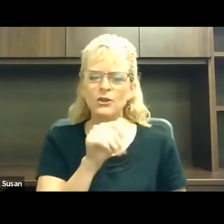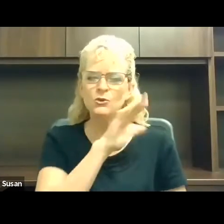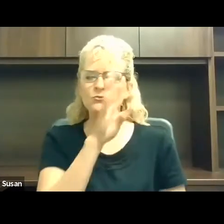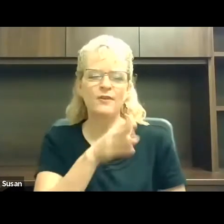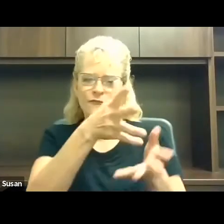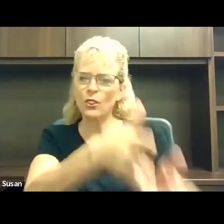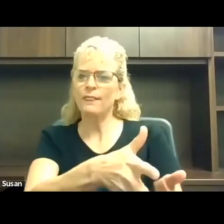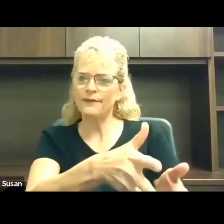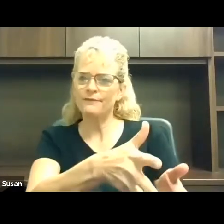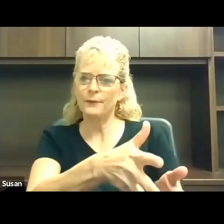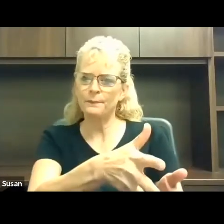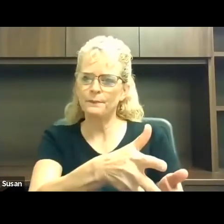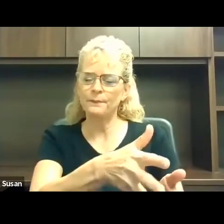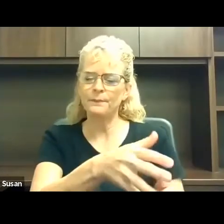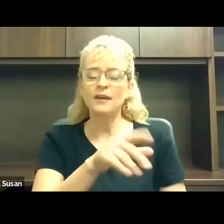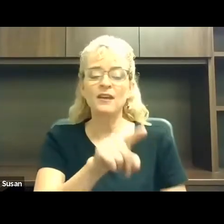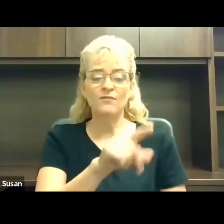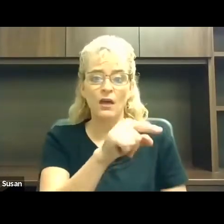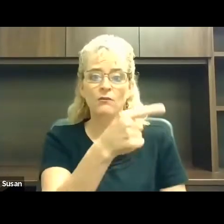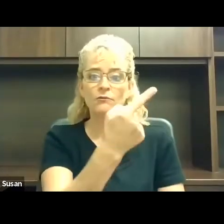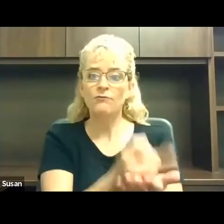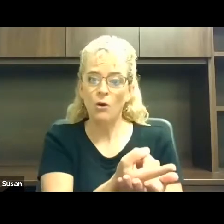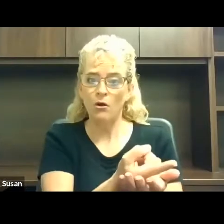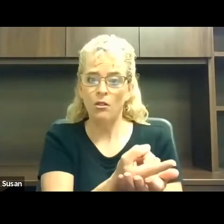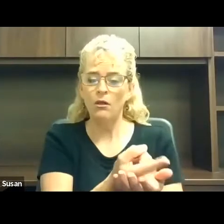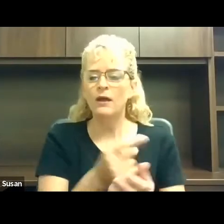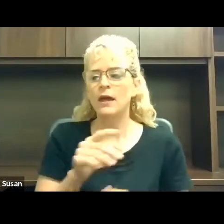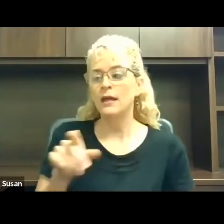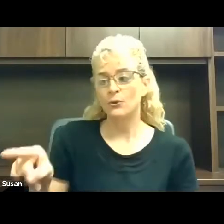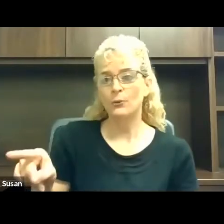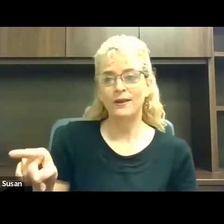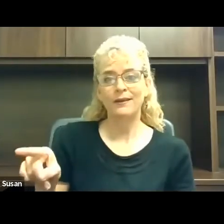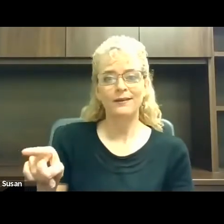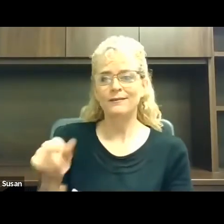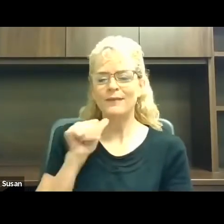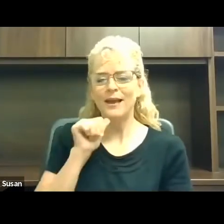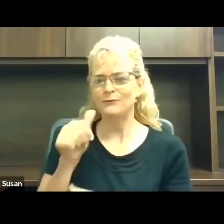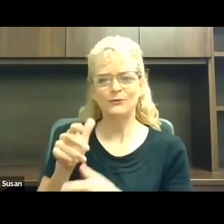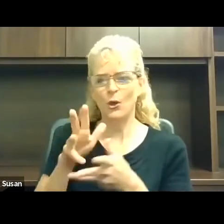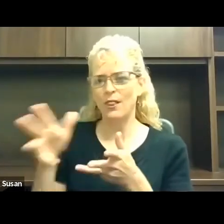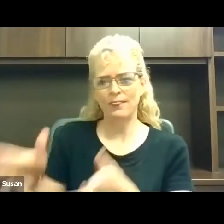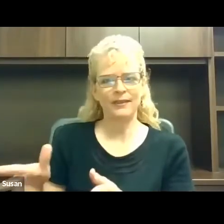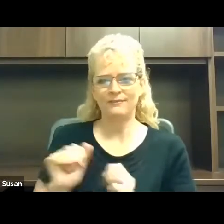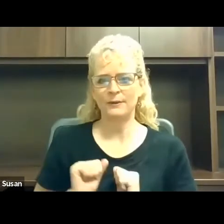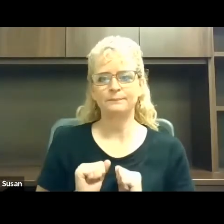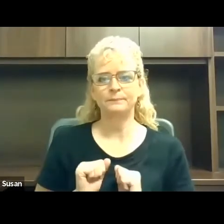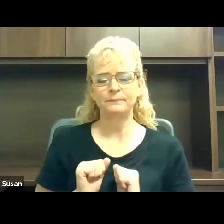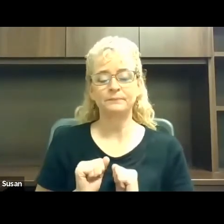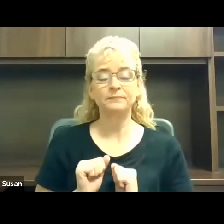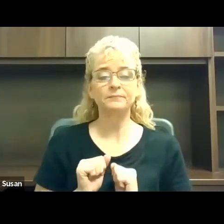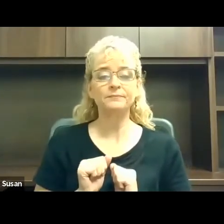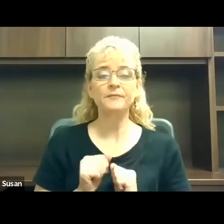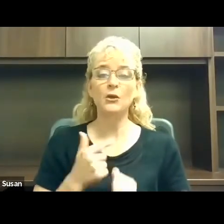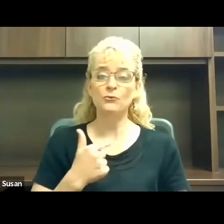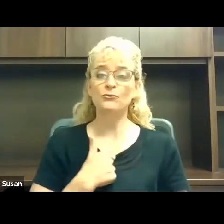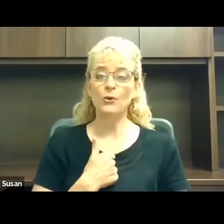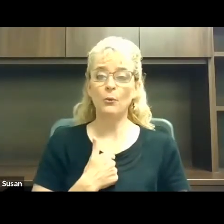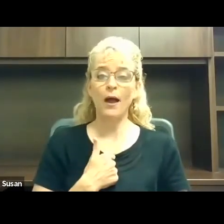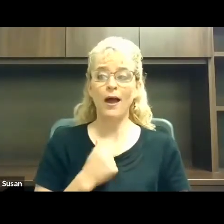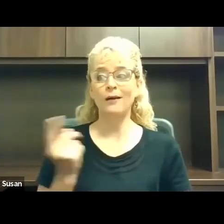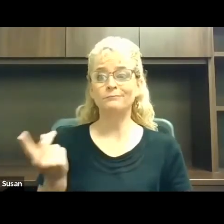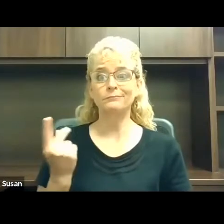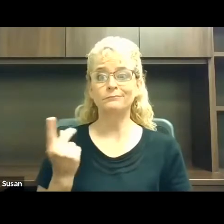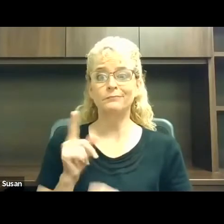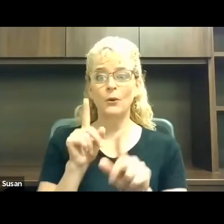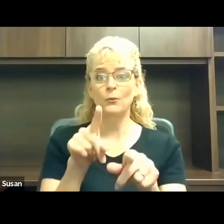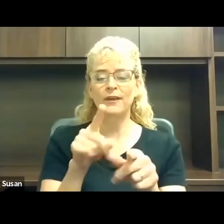You don't leave one when they fall at home either. So I went to jail. You can look it up if you want. We got arrested under